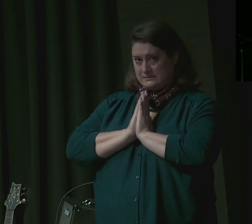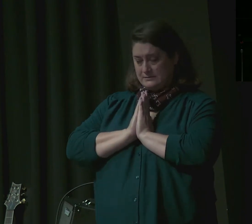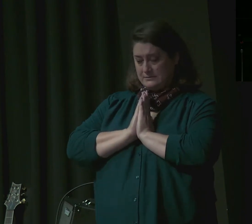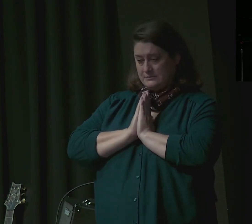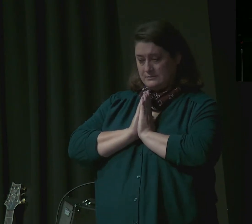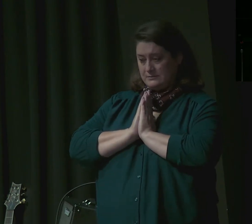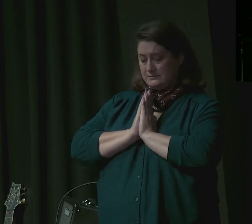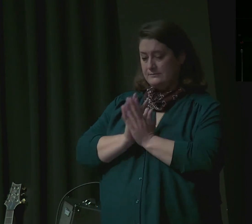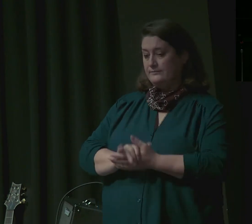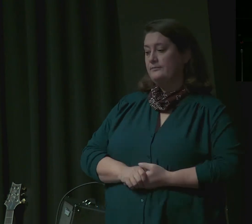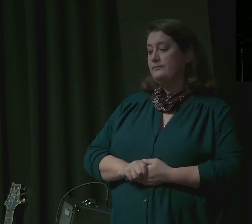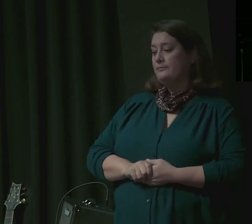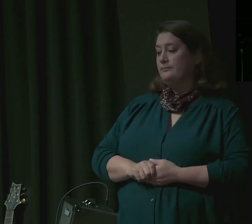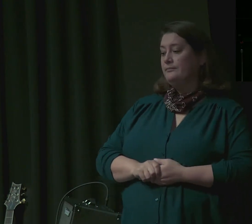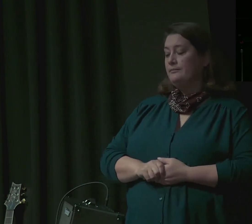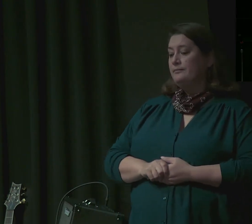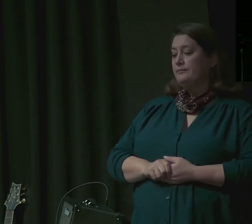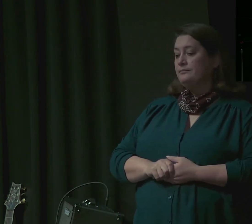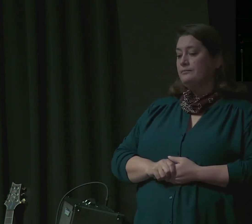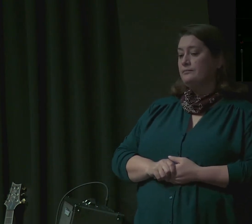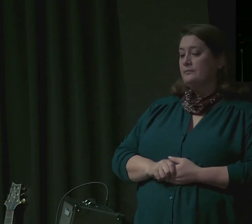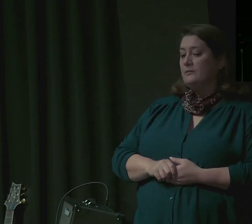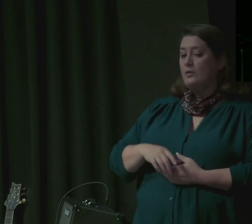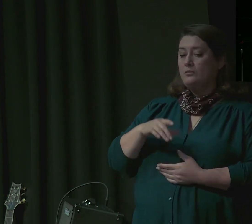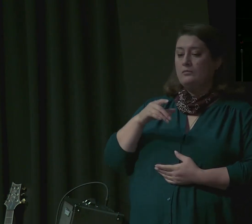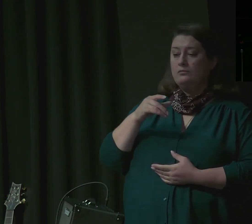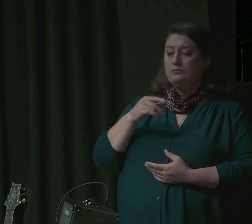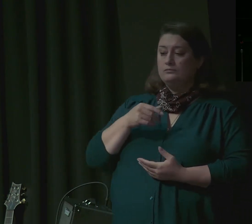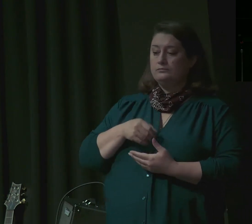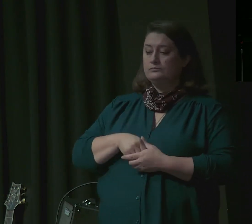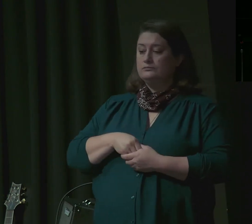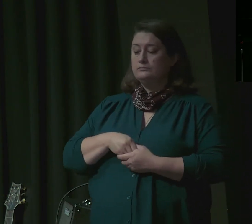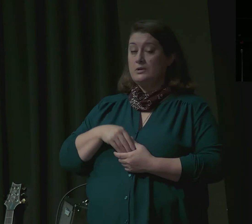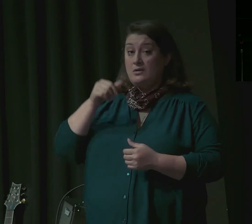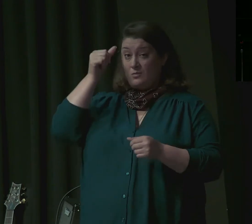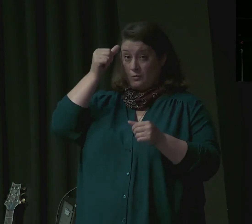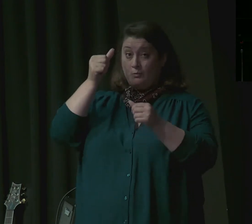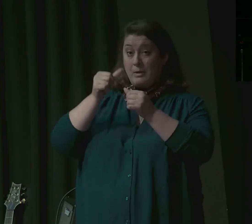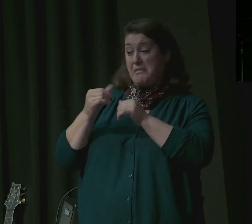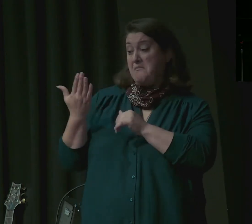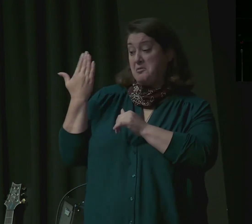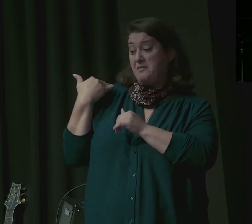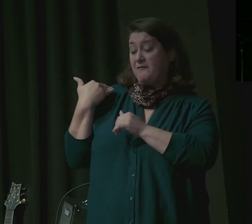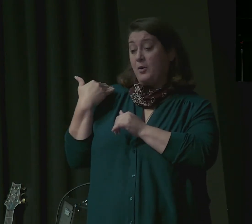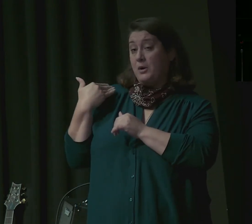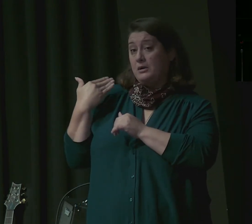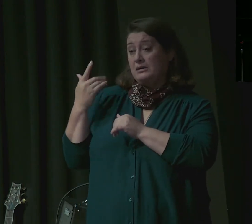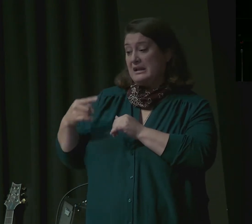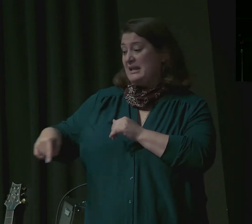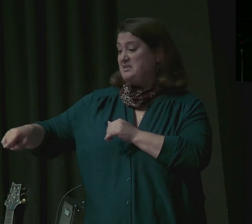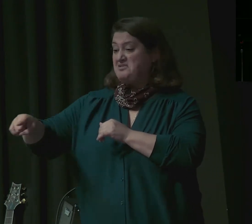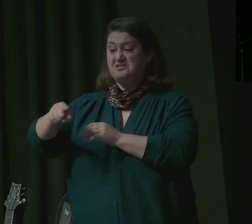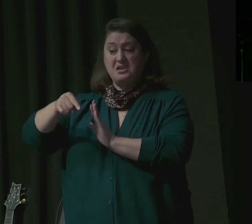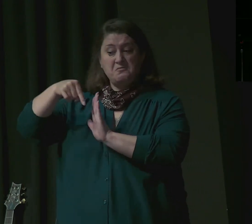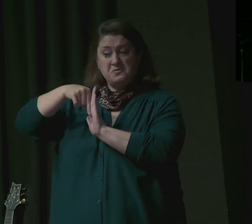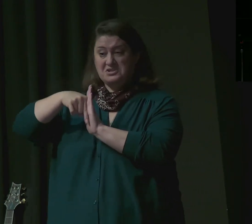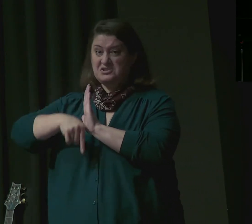The deep jealousy of Joseph had caused them to plan to kill him and eventually to sell him into slavery. This final